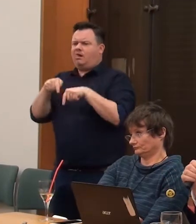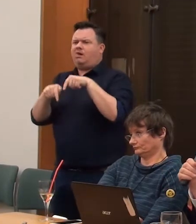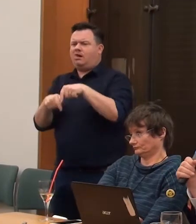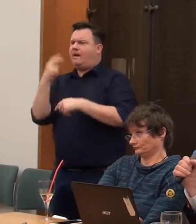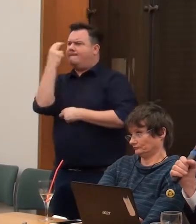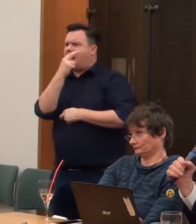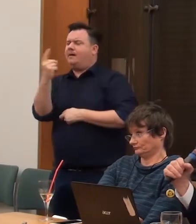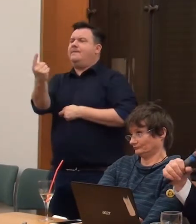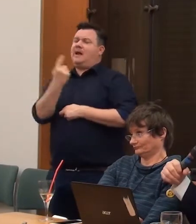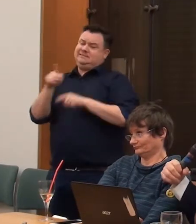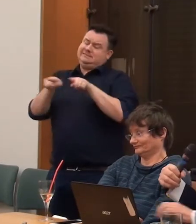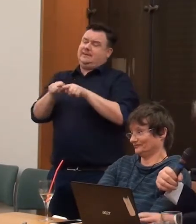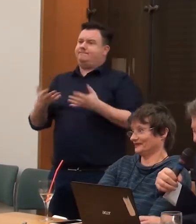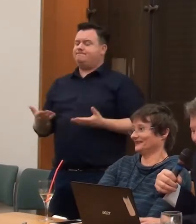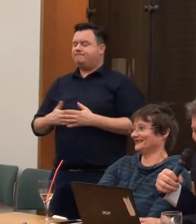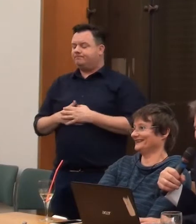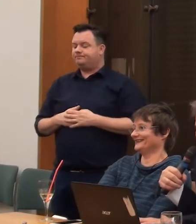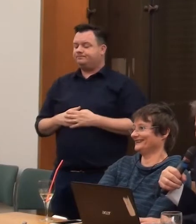afraid they come back in the same way.